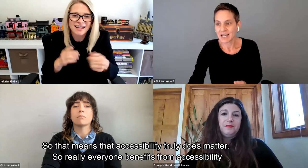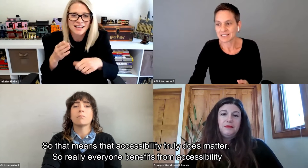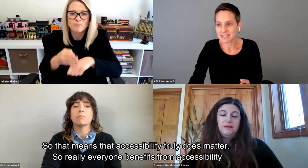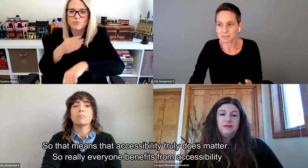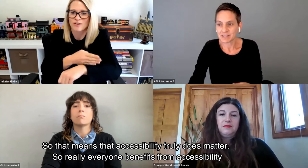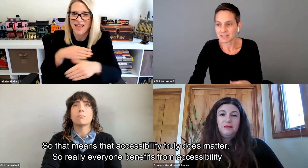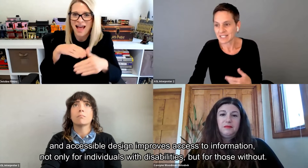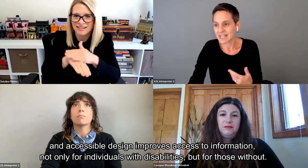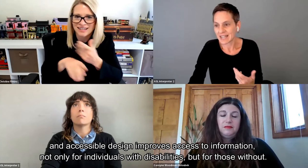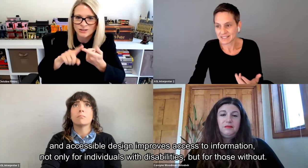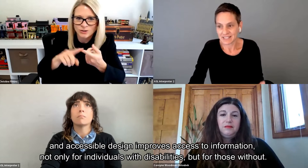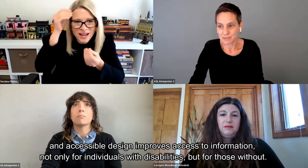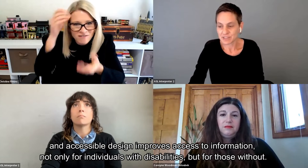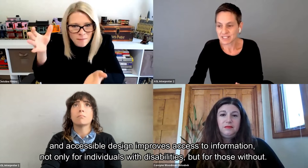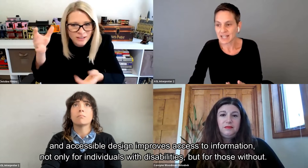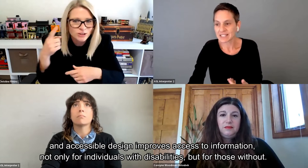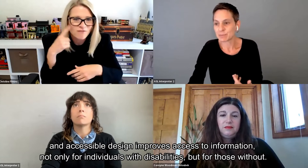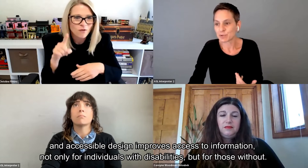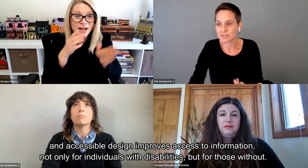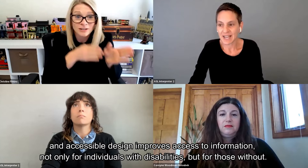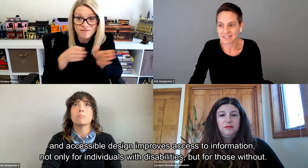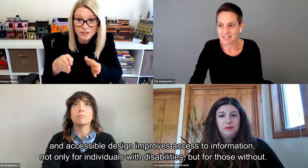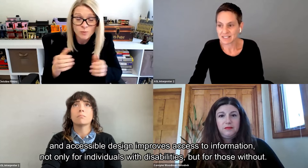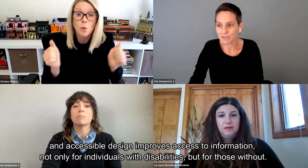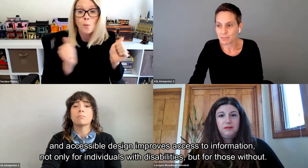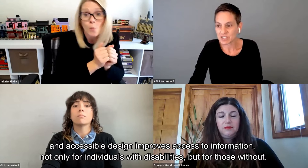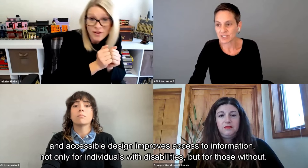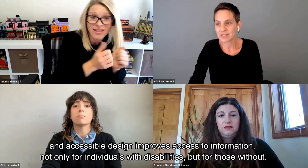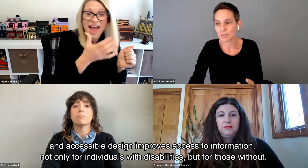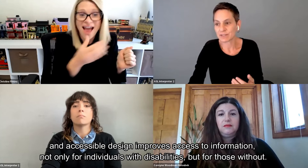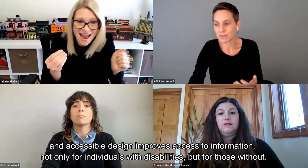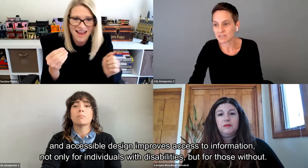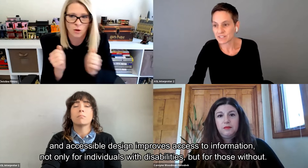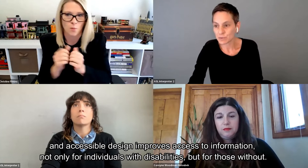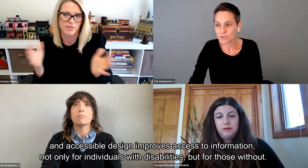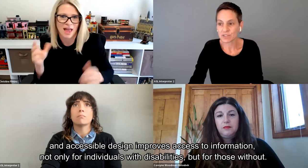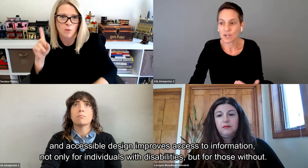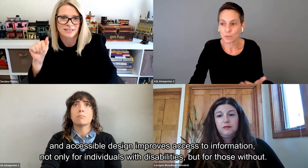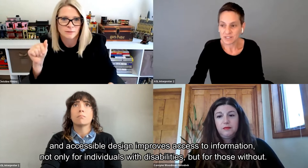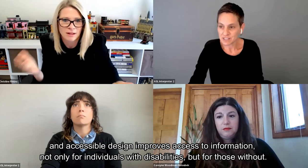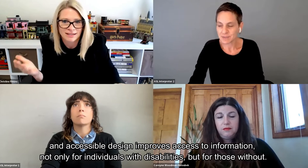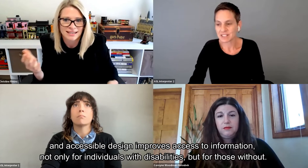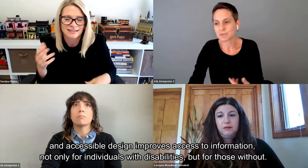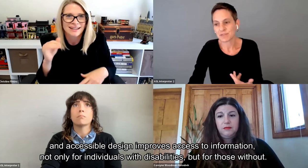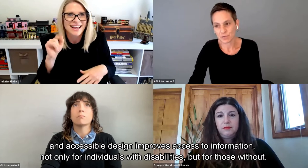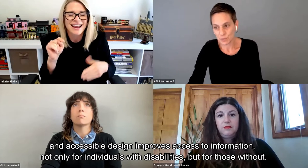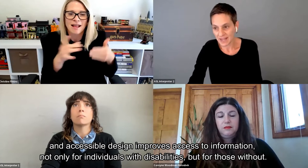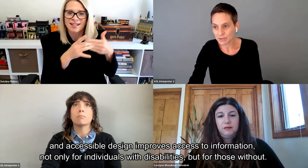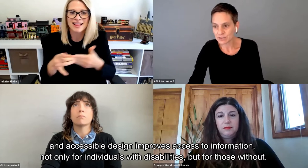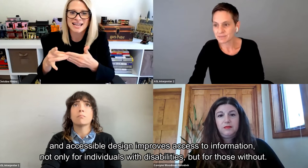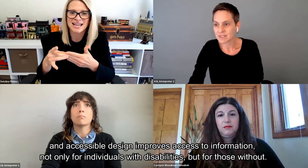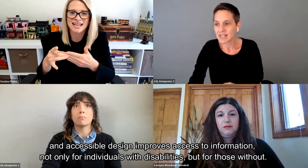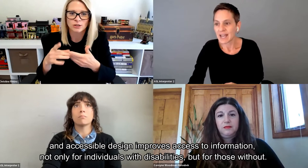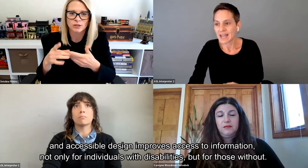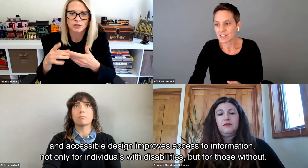accessibility and accessible design improves access to information, not only for individuals with disabilities, but for those